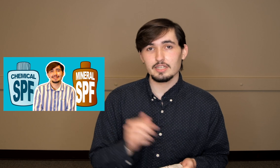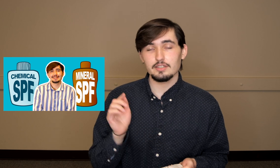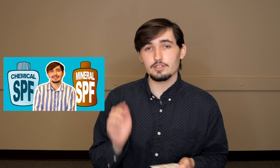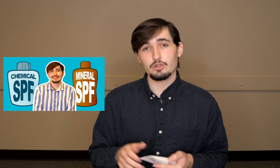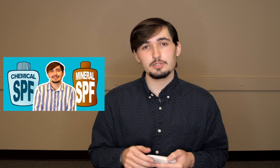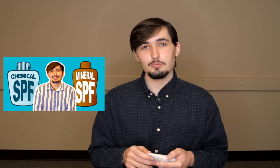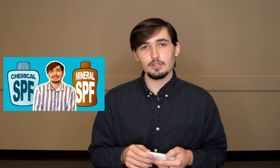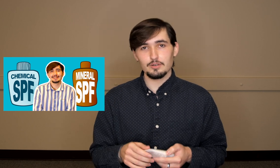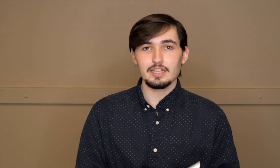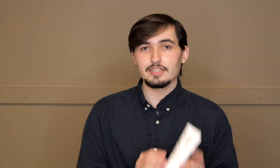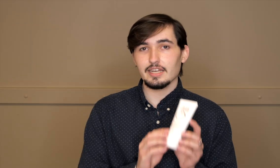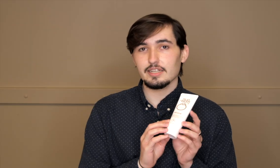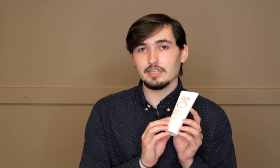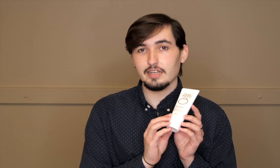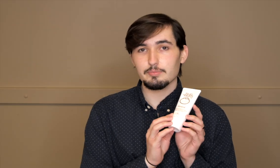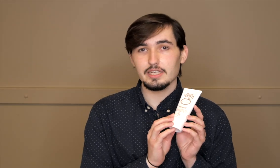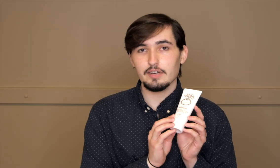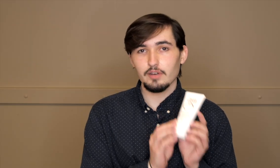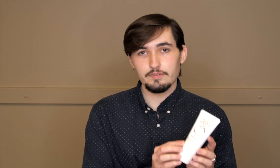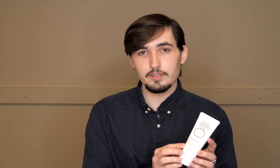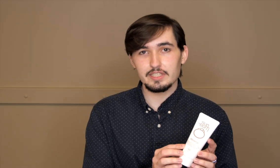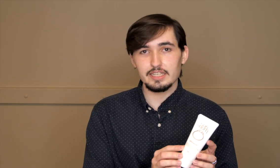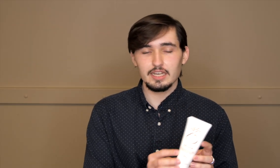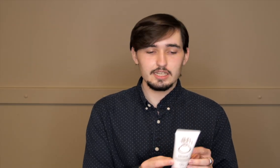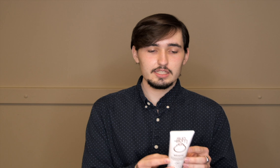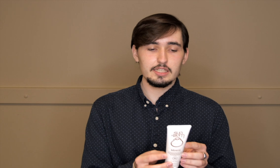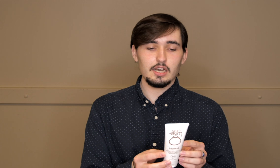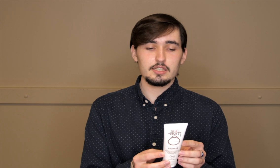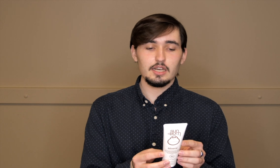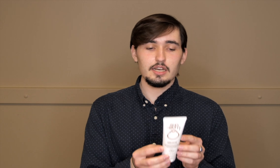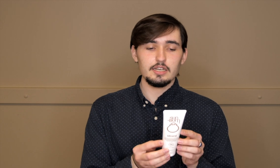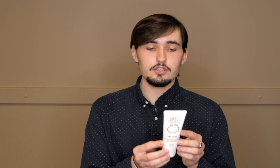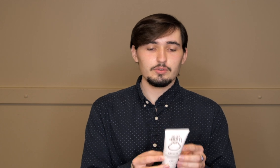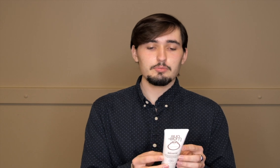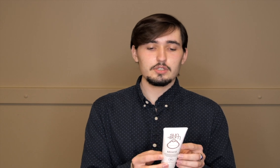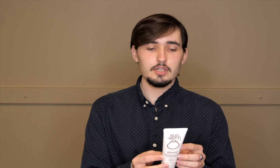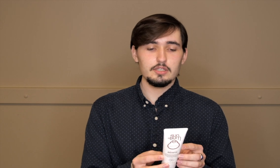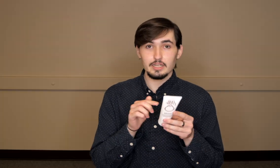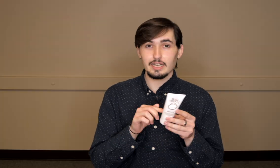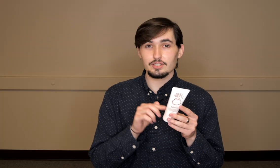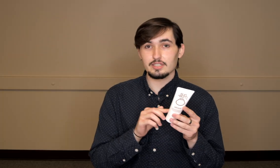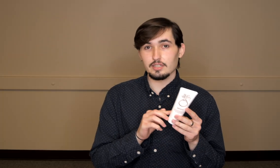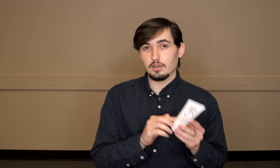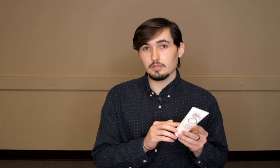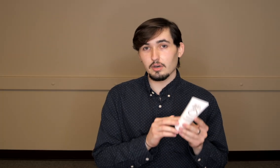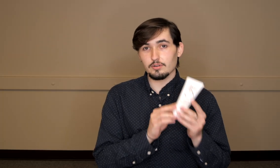in the description below. This has an SPF of 50, zinc oxide, 20 percent. It actually says on the bottle